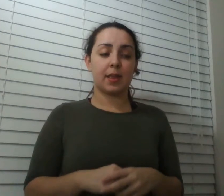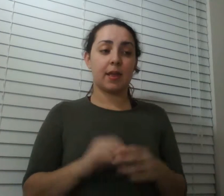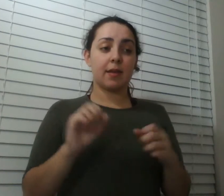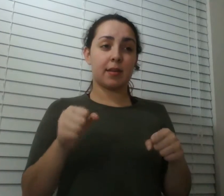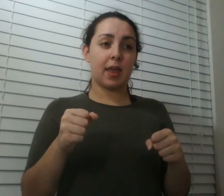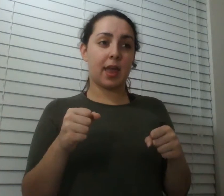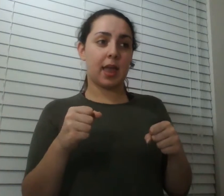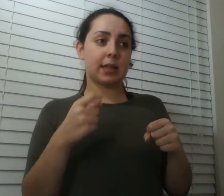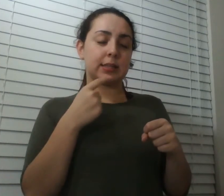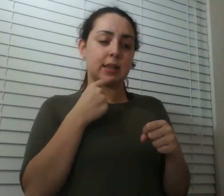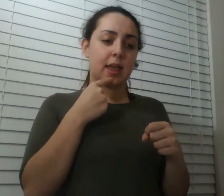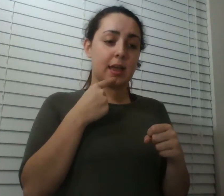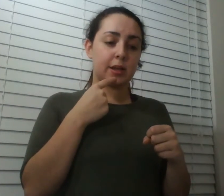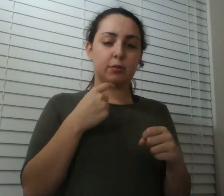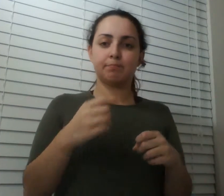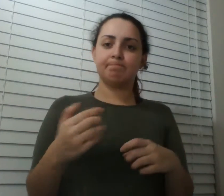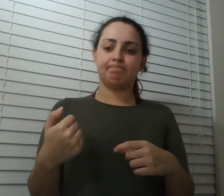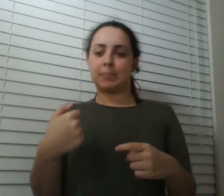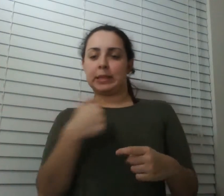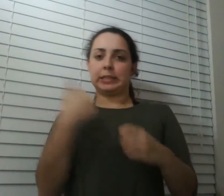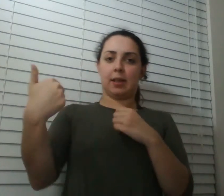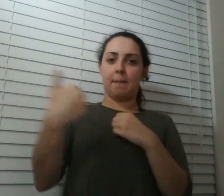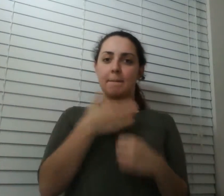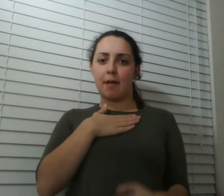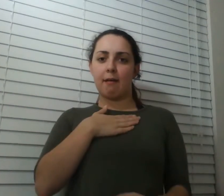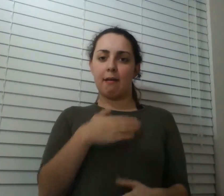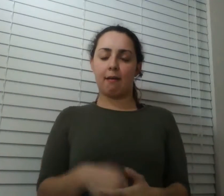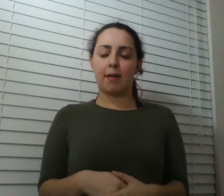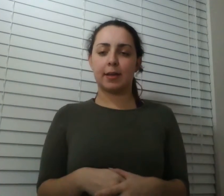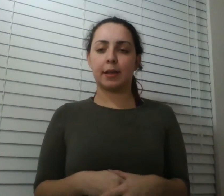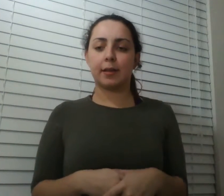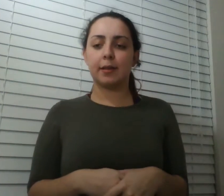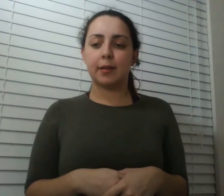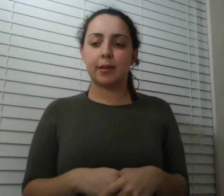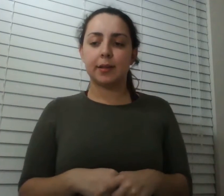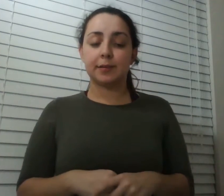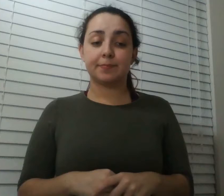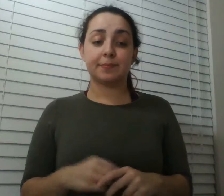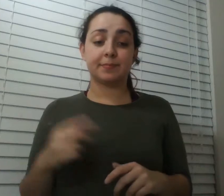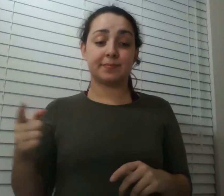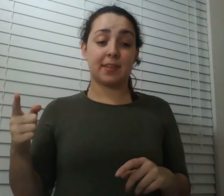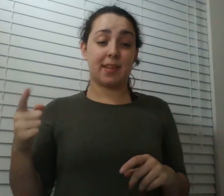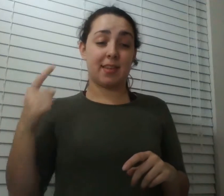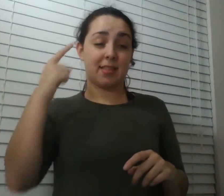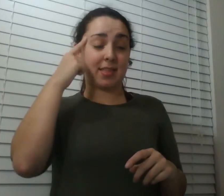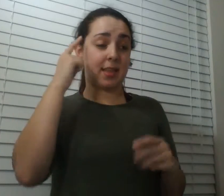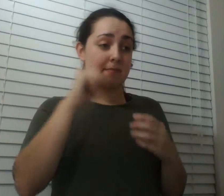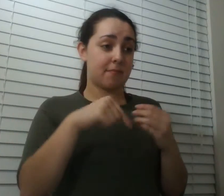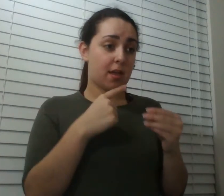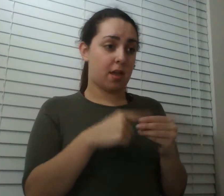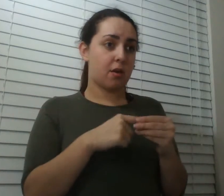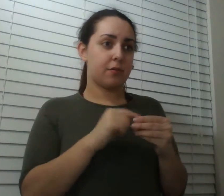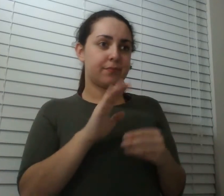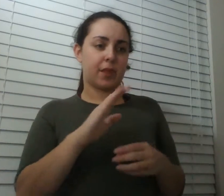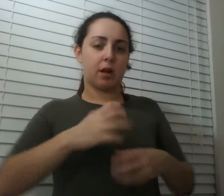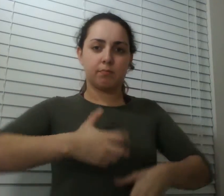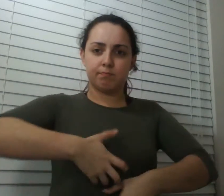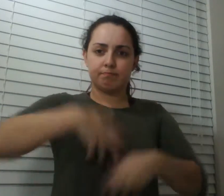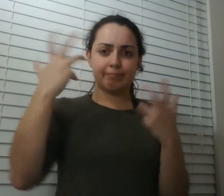and then he began to think differently about that crazy rage too because if you think about it here's this creature